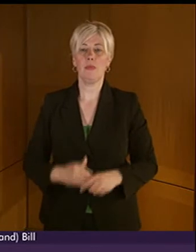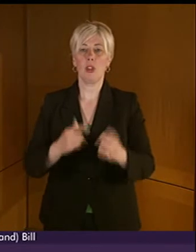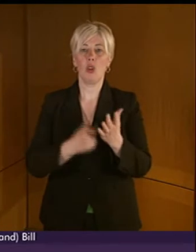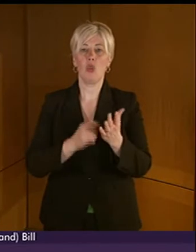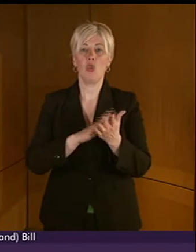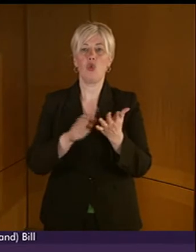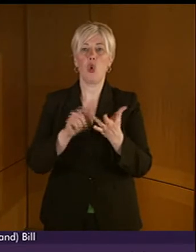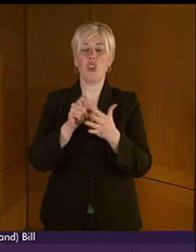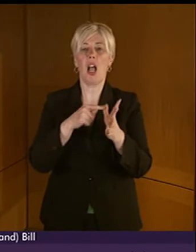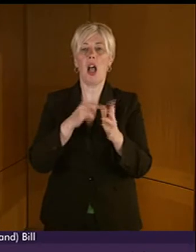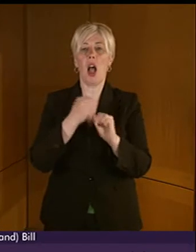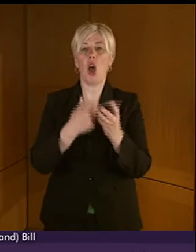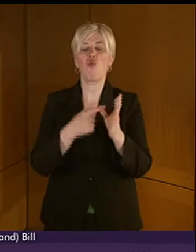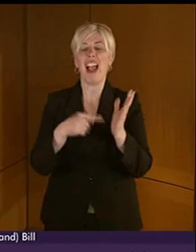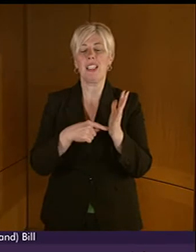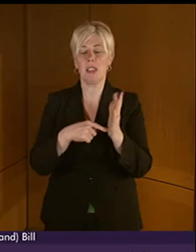Seven minutes are thereby, please.